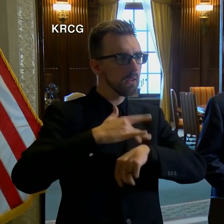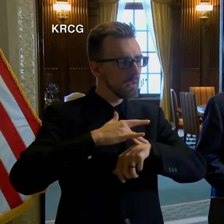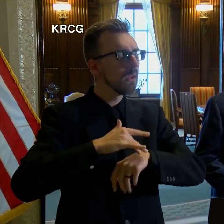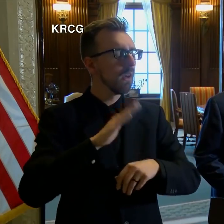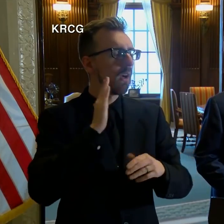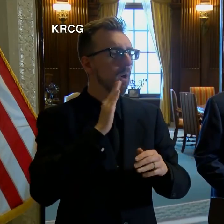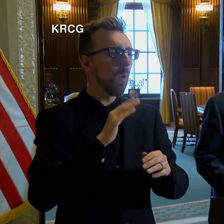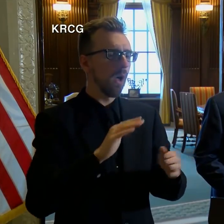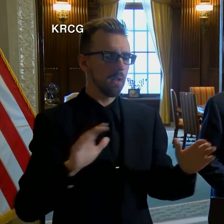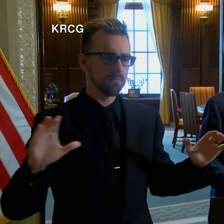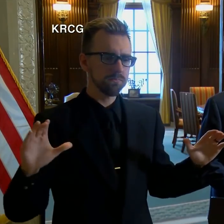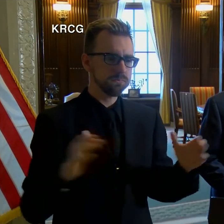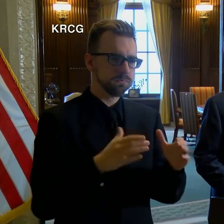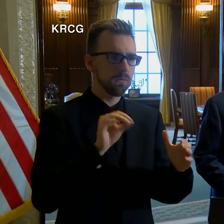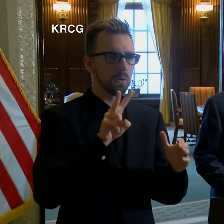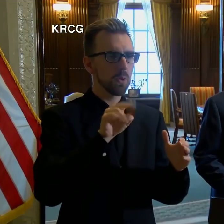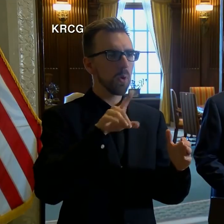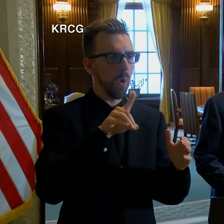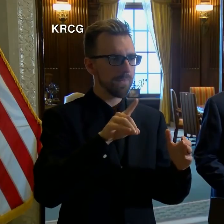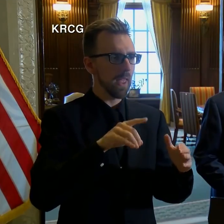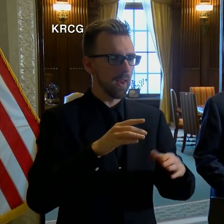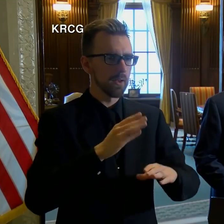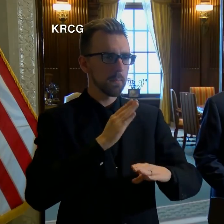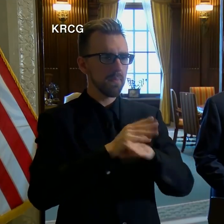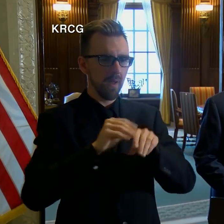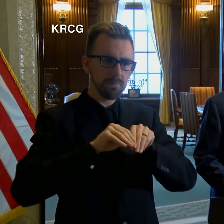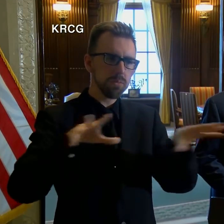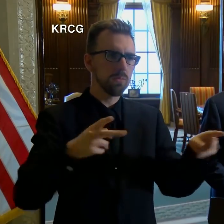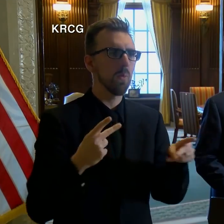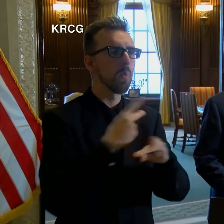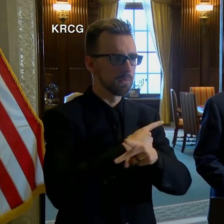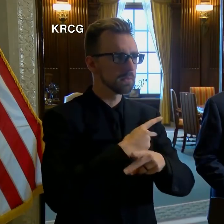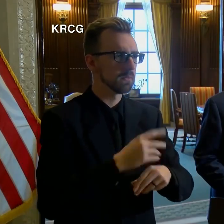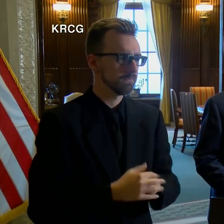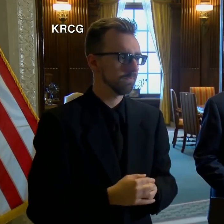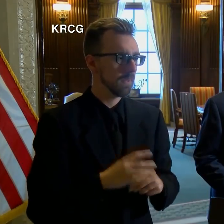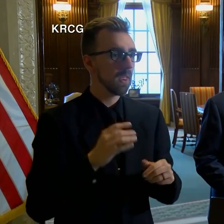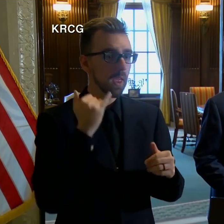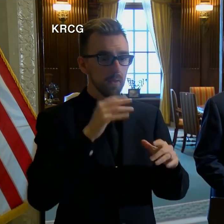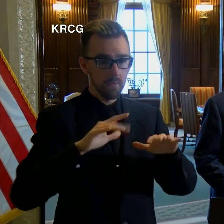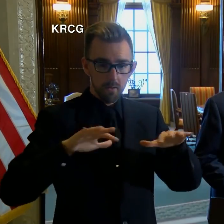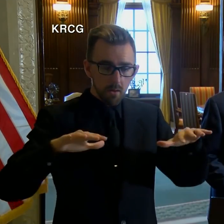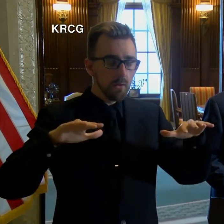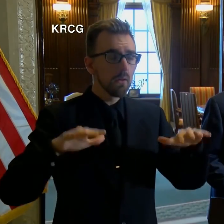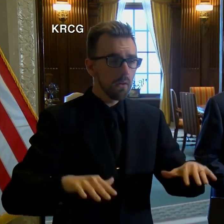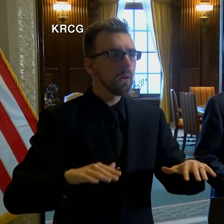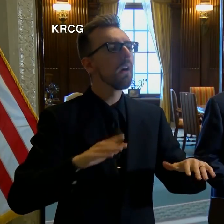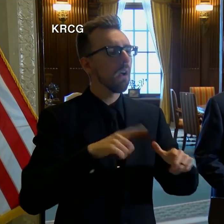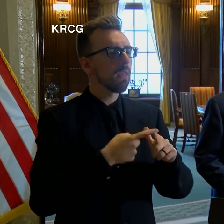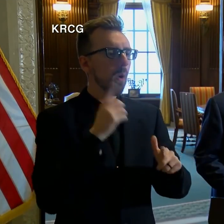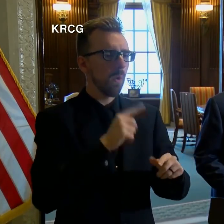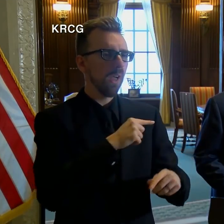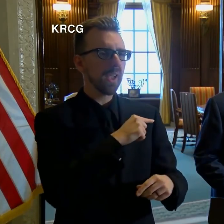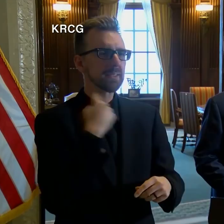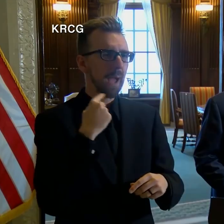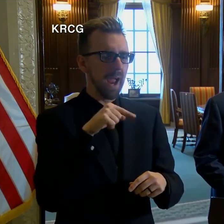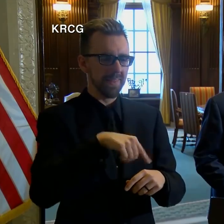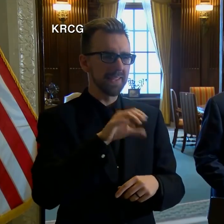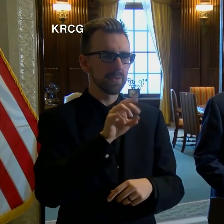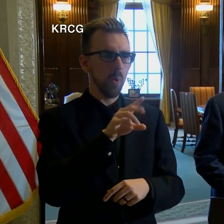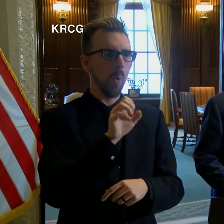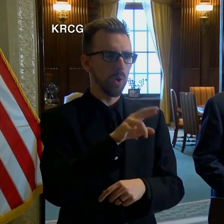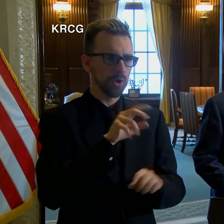-19 will be contained and the sooner this order will expire. This order will take